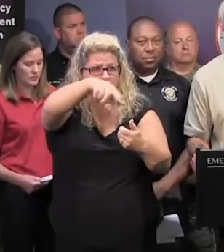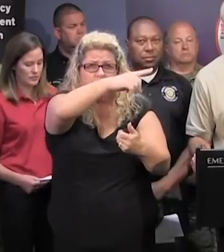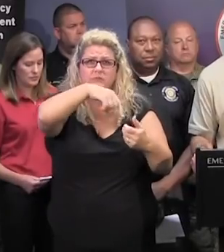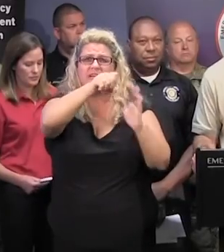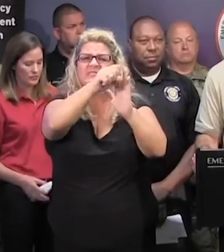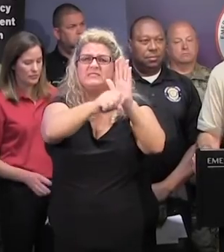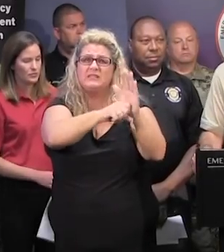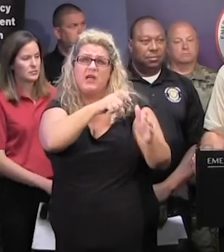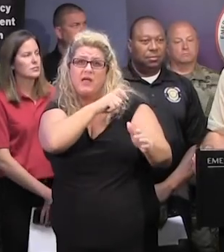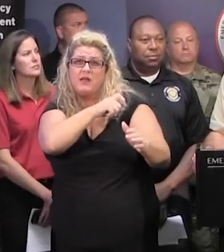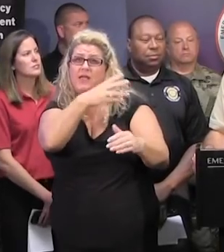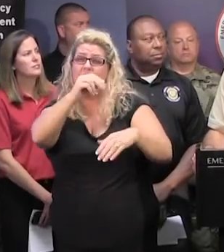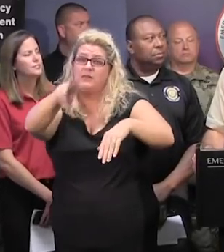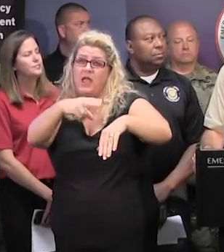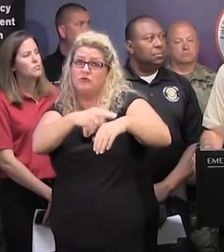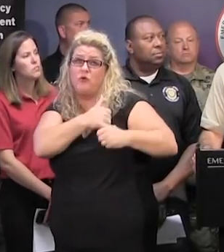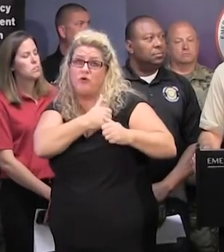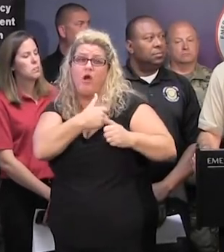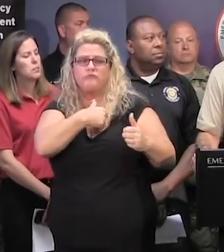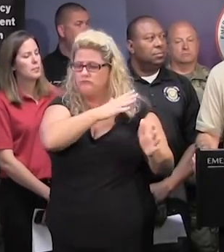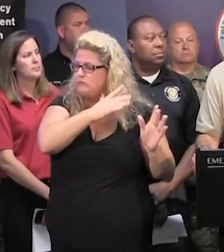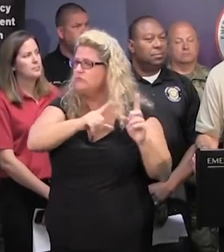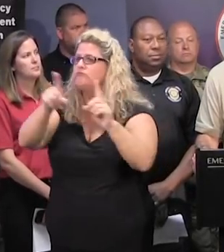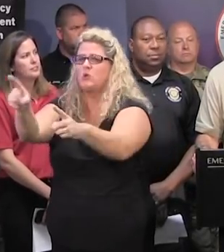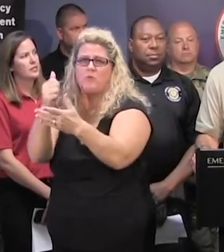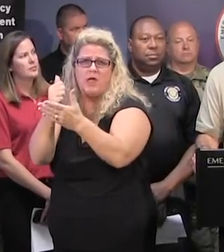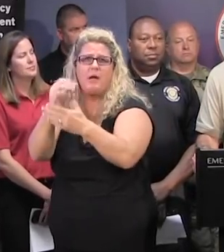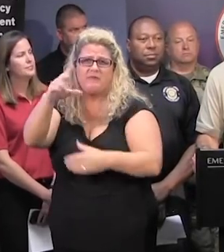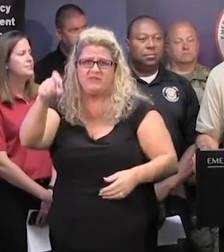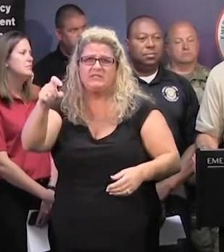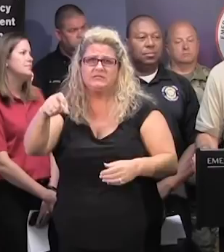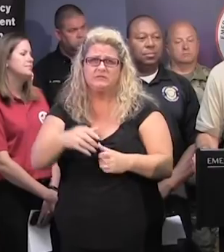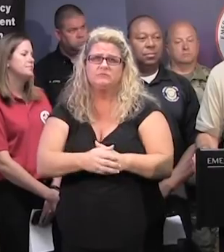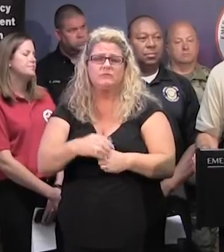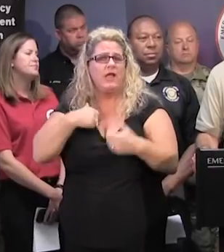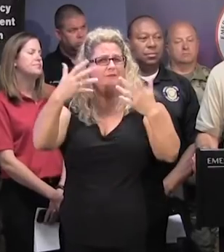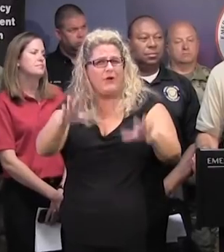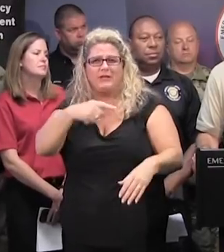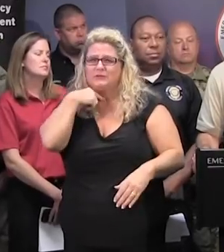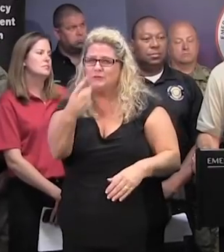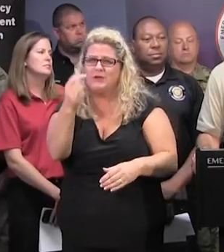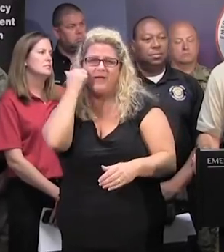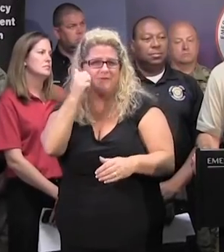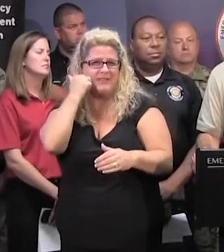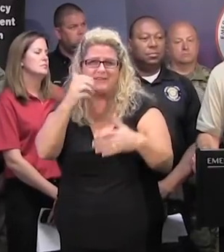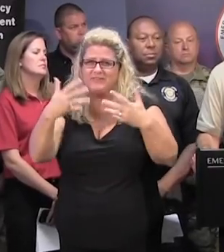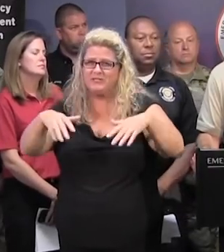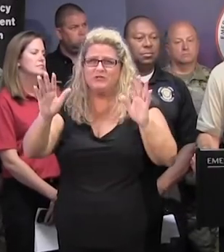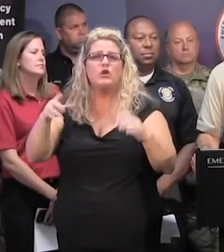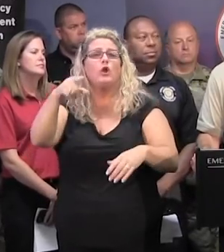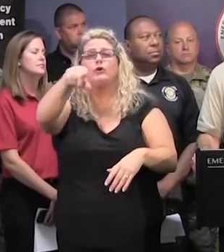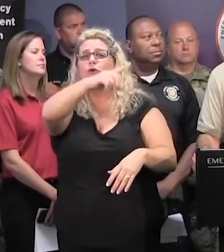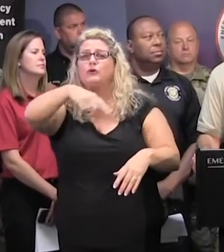enforcement partners, and the National Guard. Again, as I've said each day, this is not the time for individuals to try